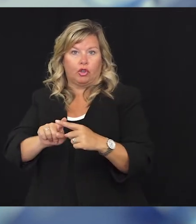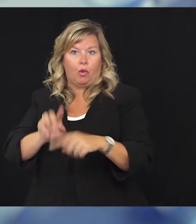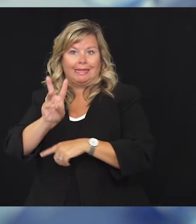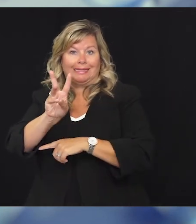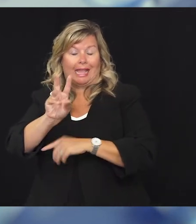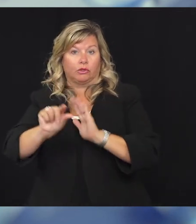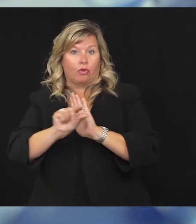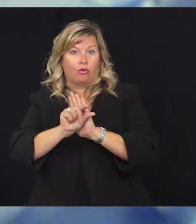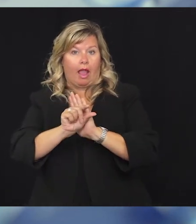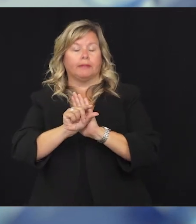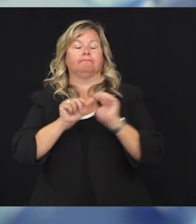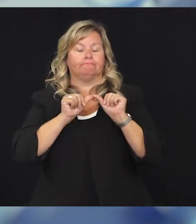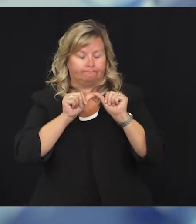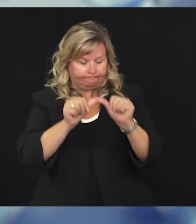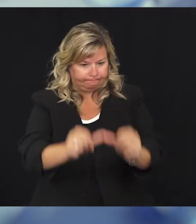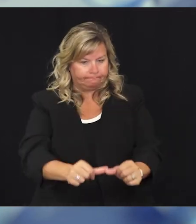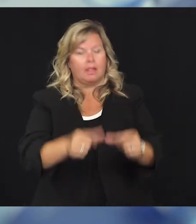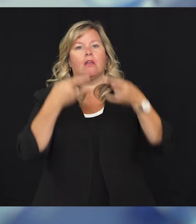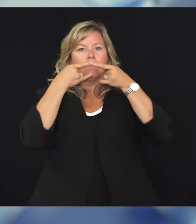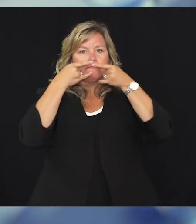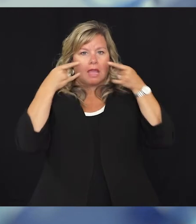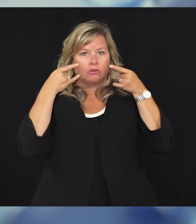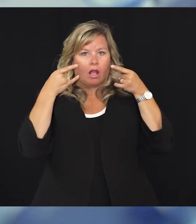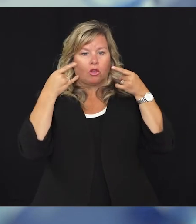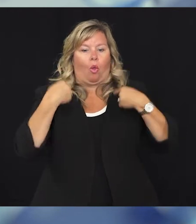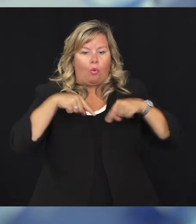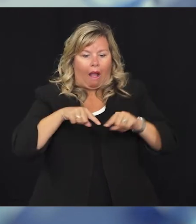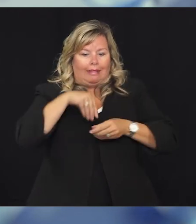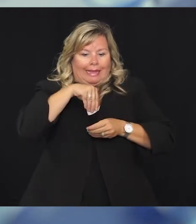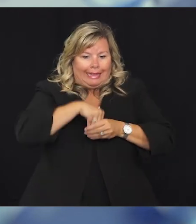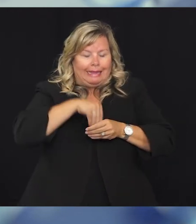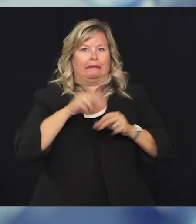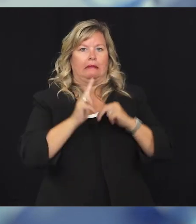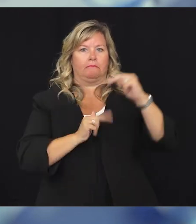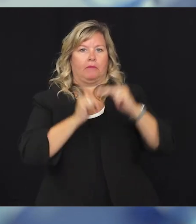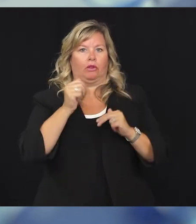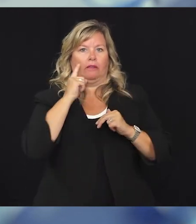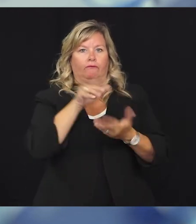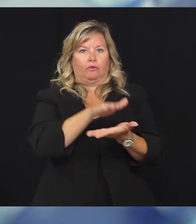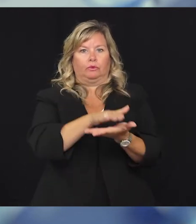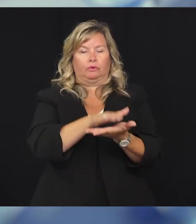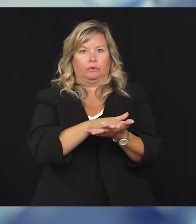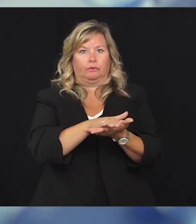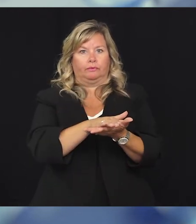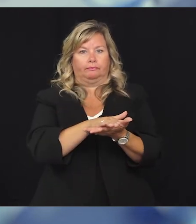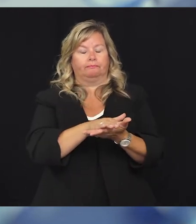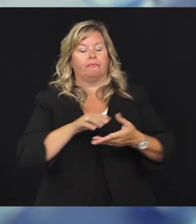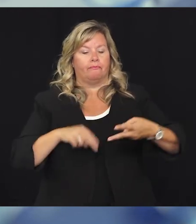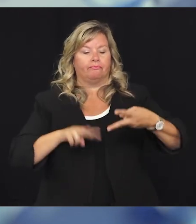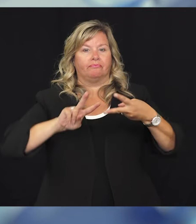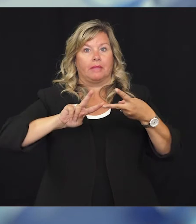consistently and properly wear a facial covering while inside any enclosed building or structure of the institution,